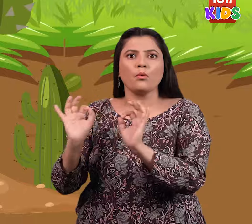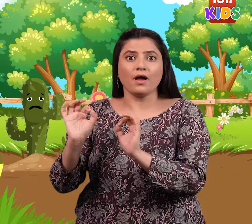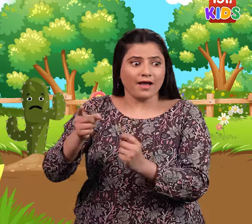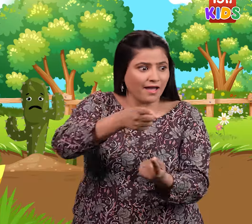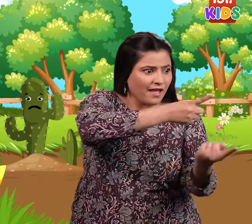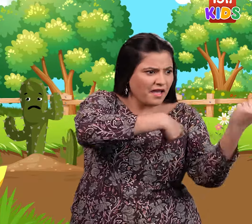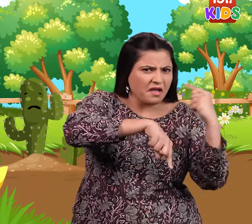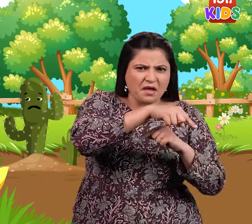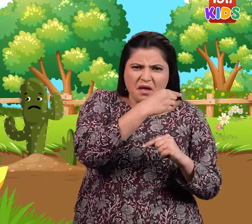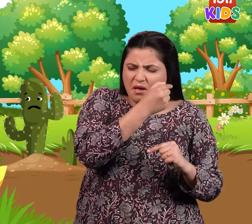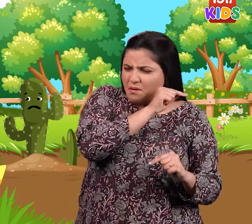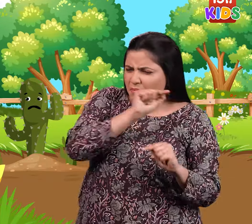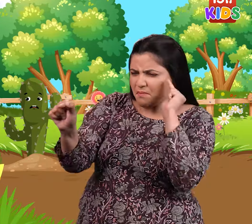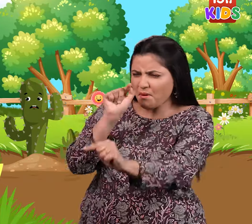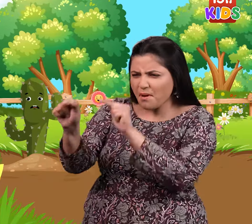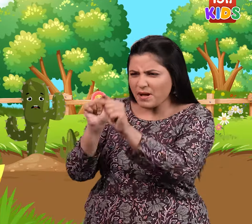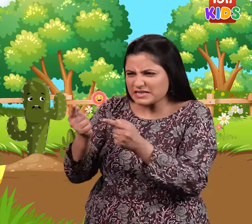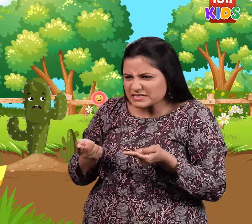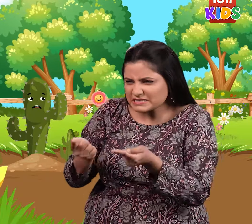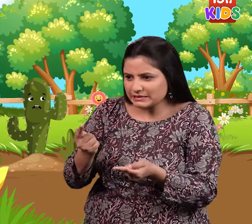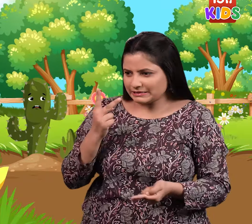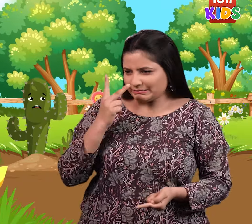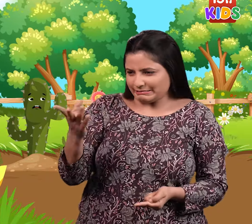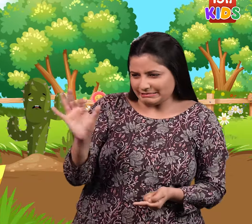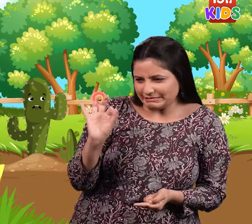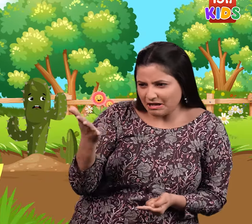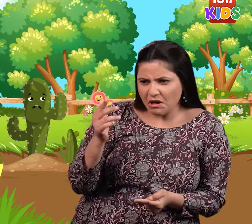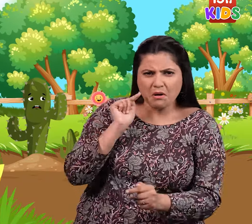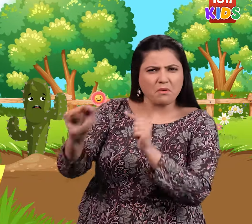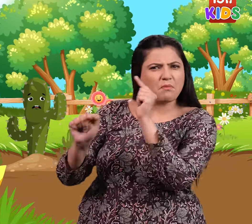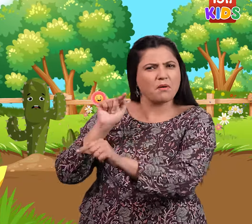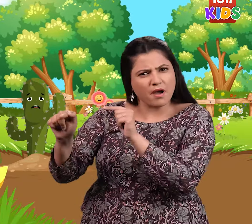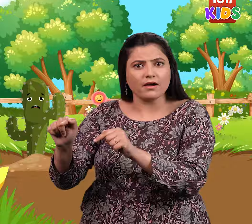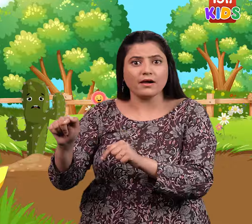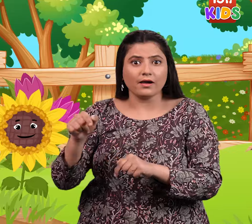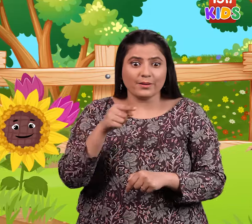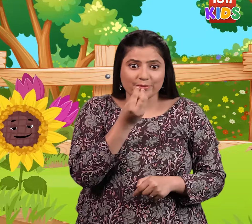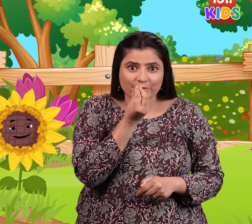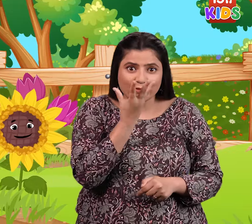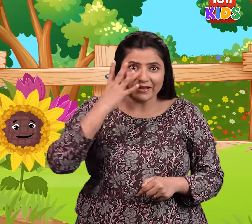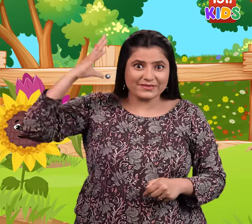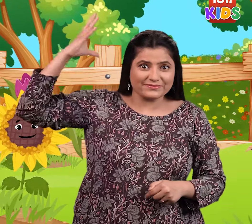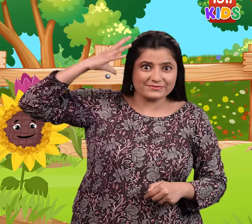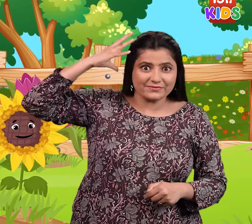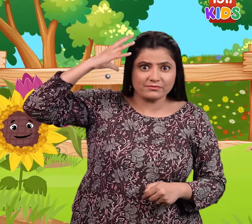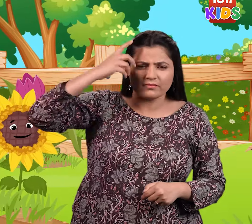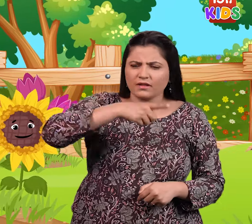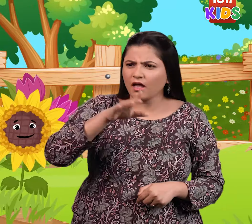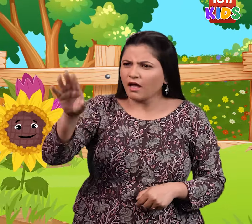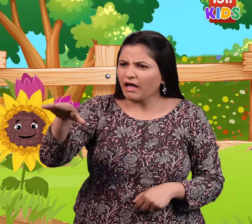All the flowers would tease the cactus and call it ugly. The sunflower said, Hey